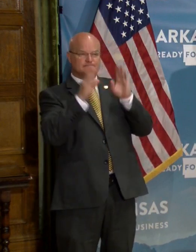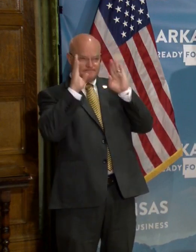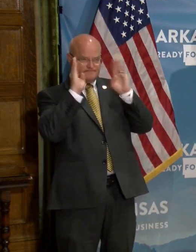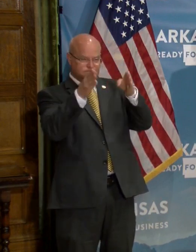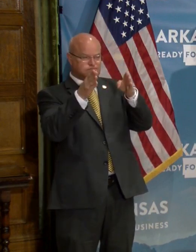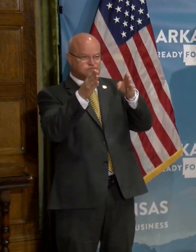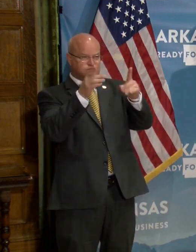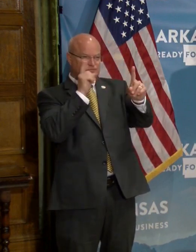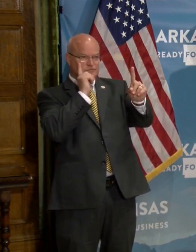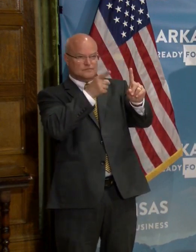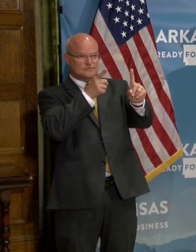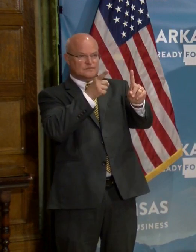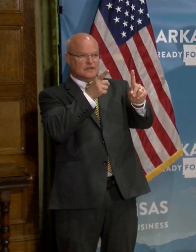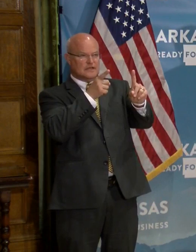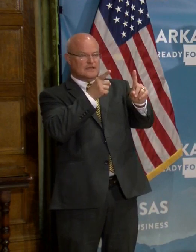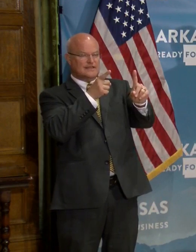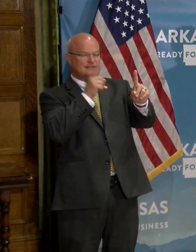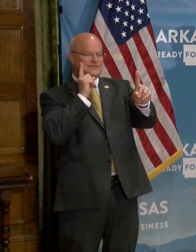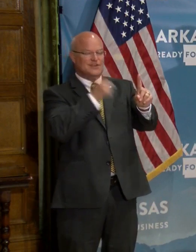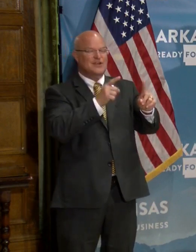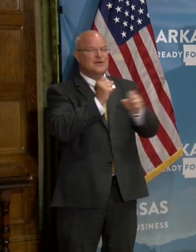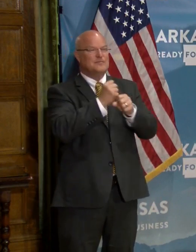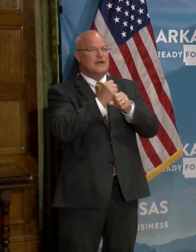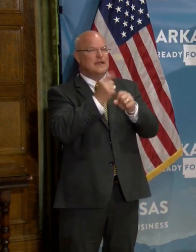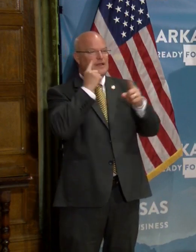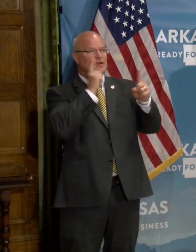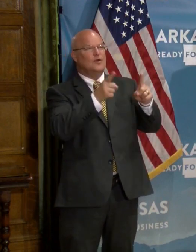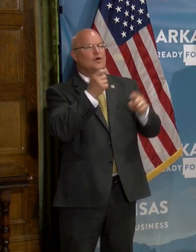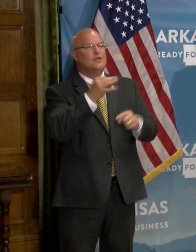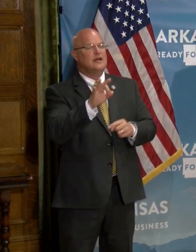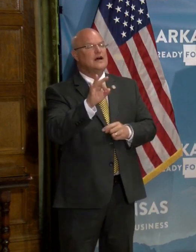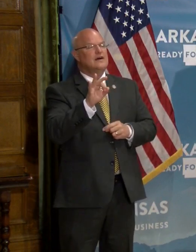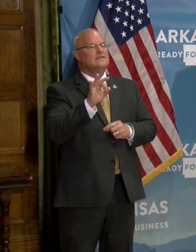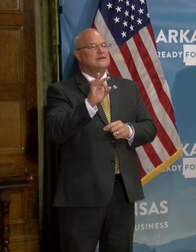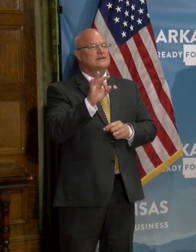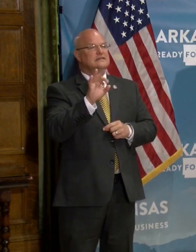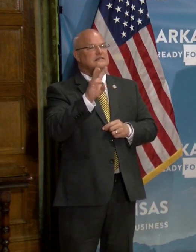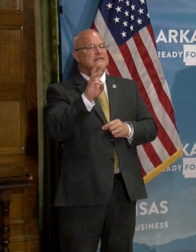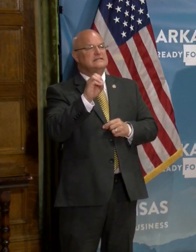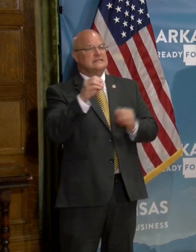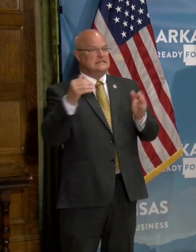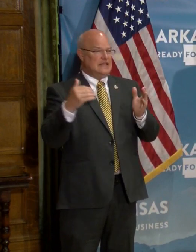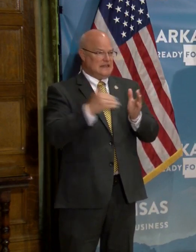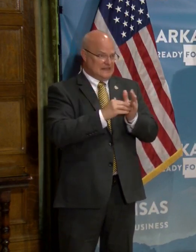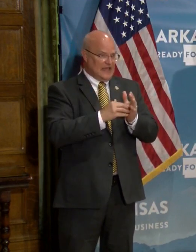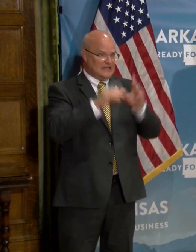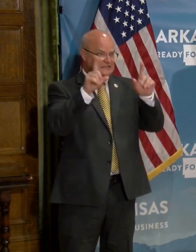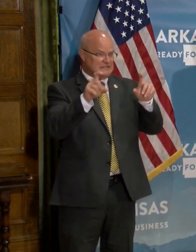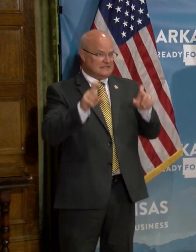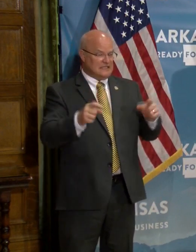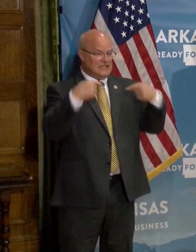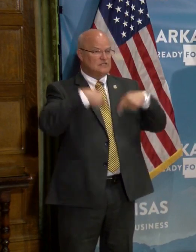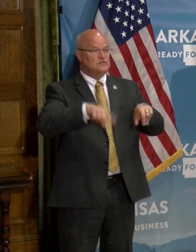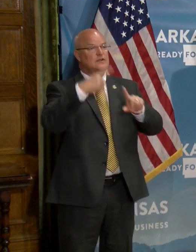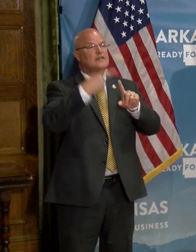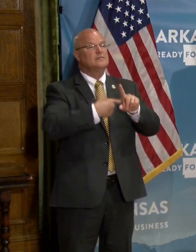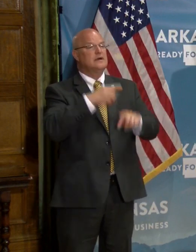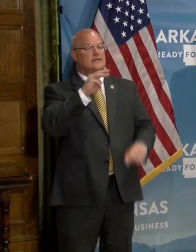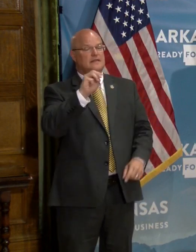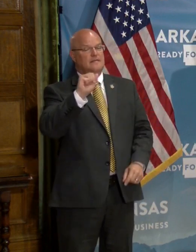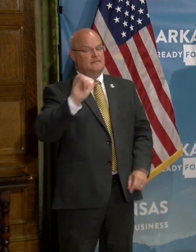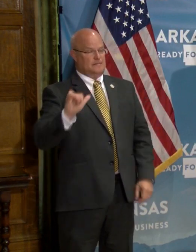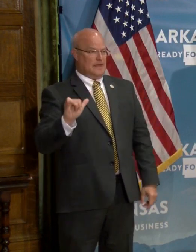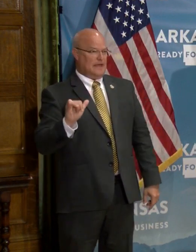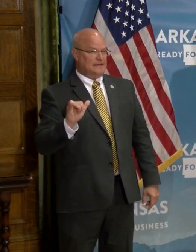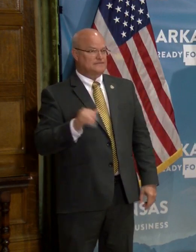target of making our goal of 60,000 tests during the month of May.